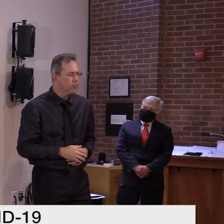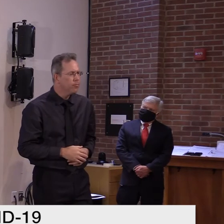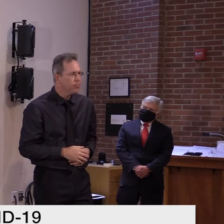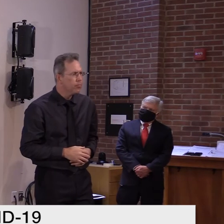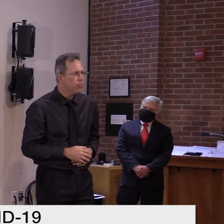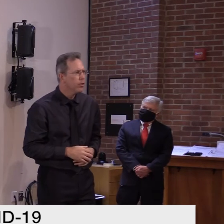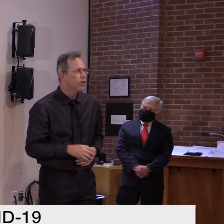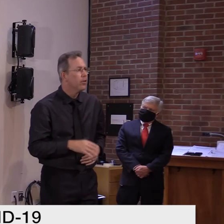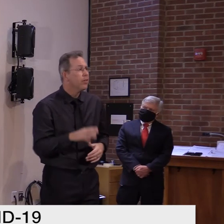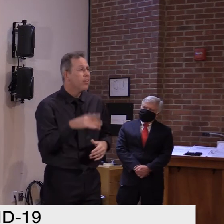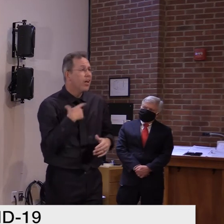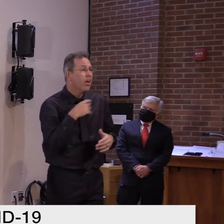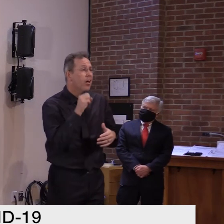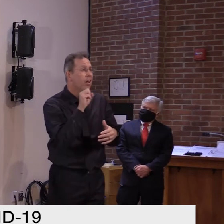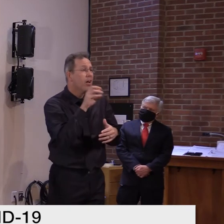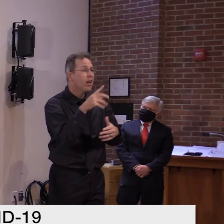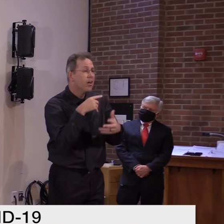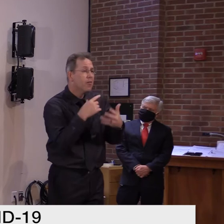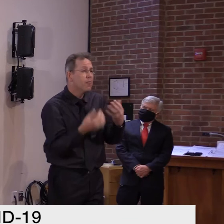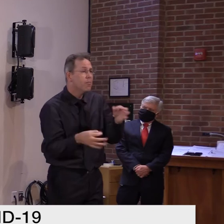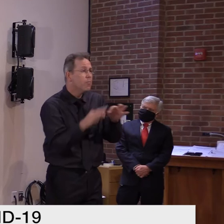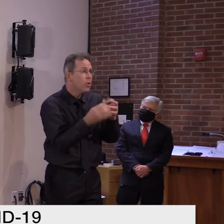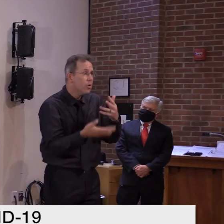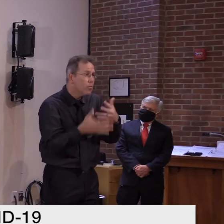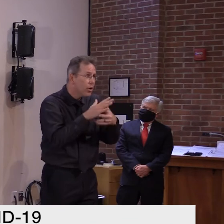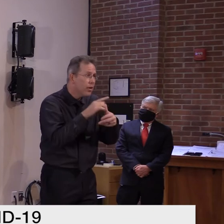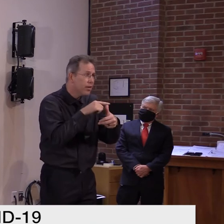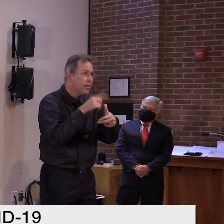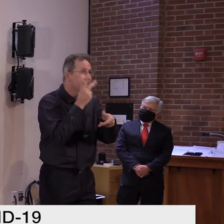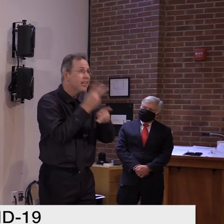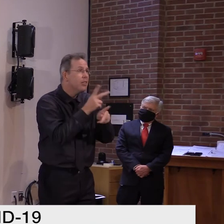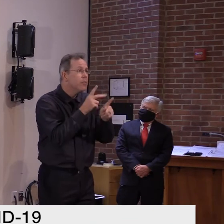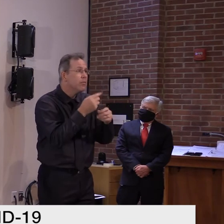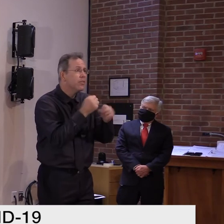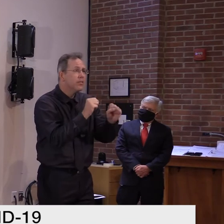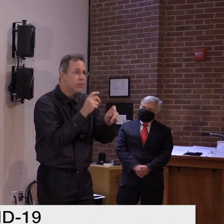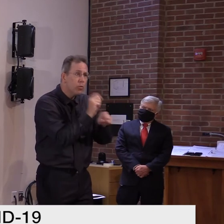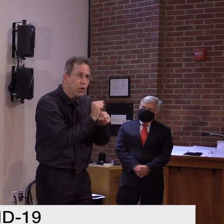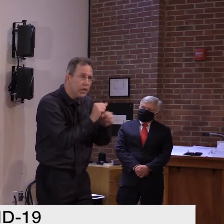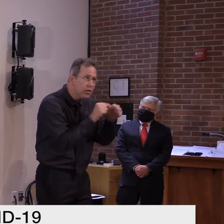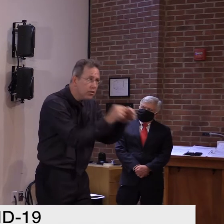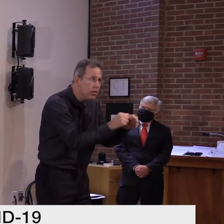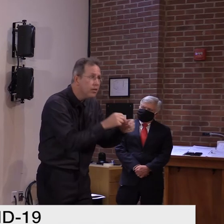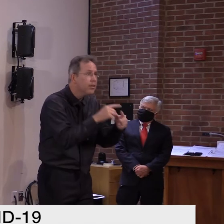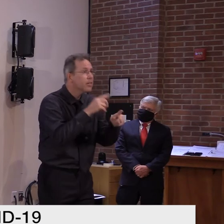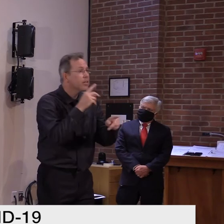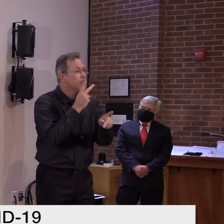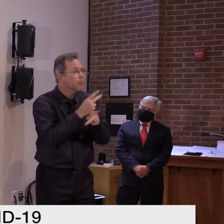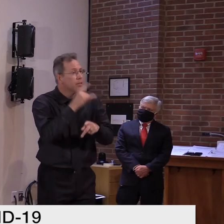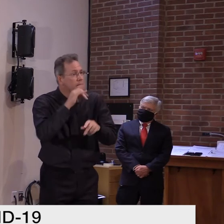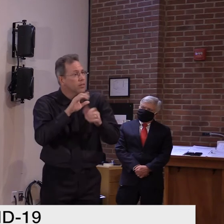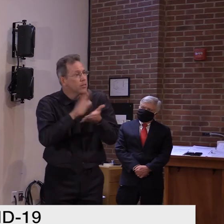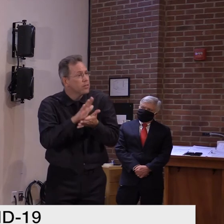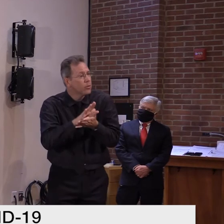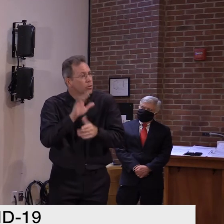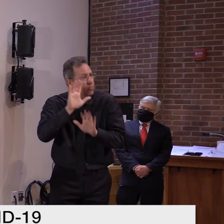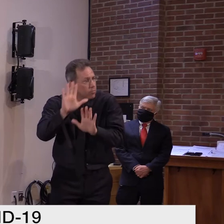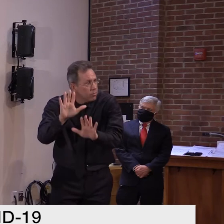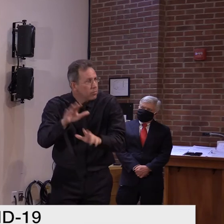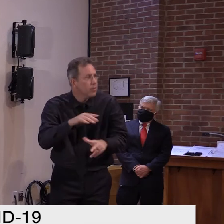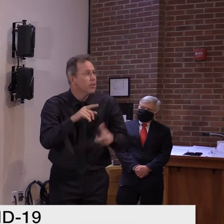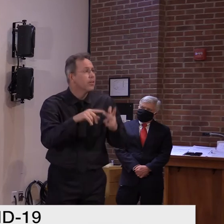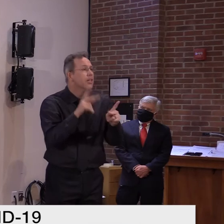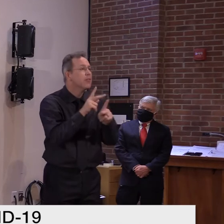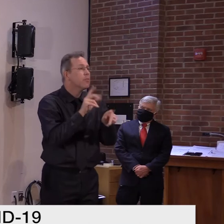priorities. Keep people at work, keep kids in school, and keep people safe